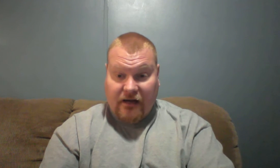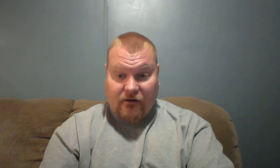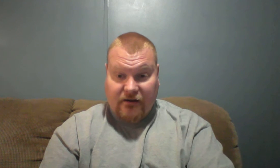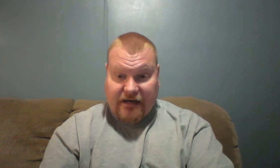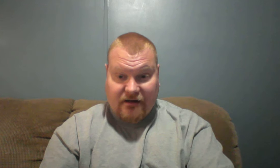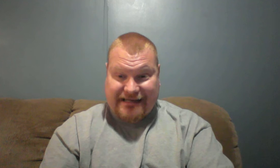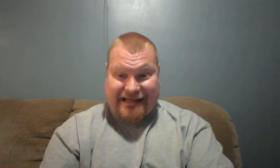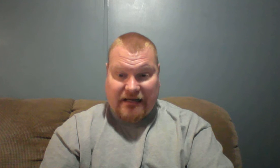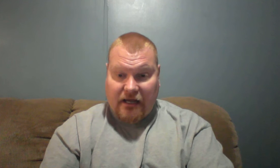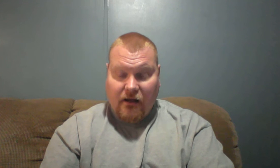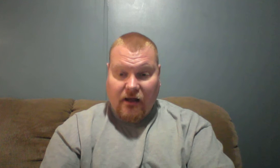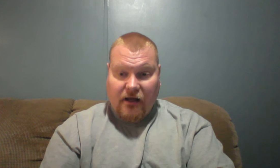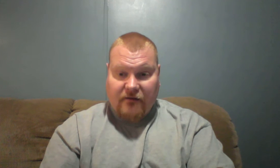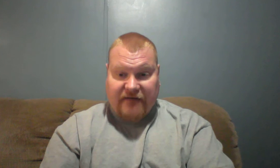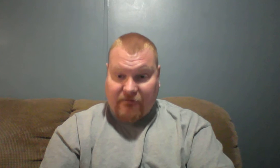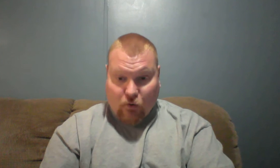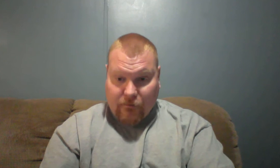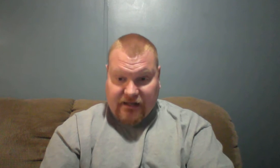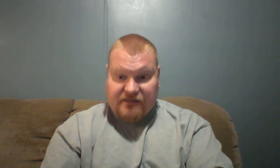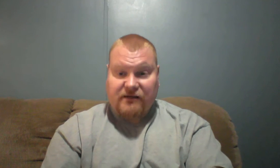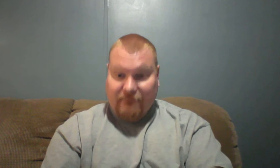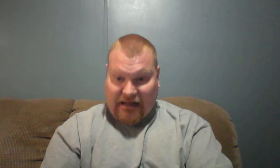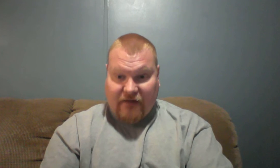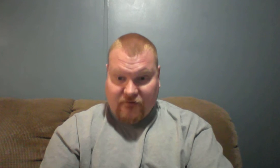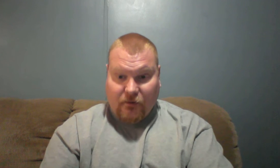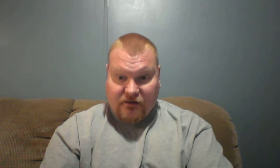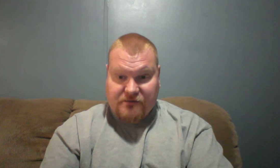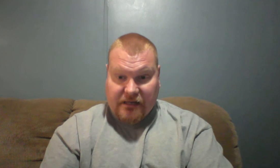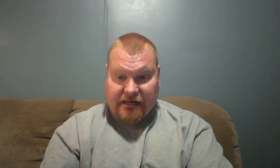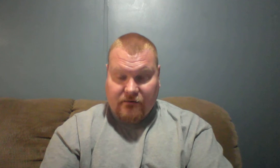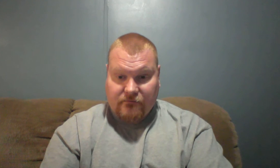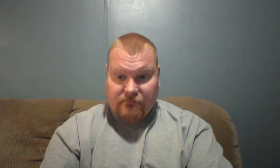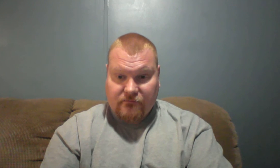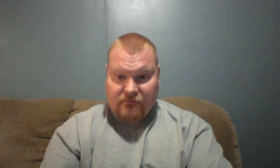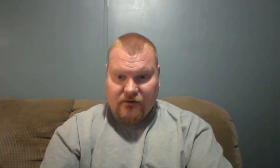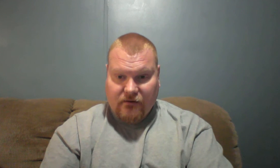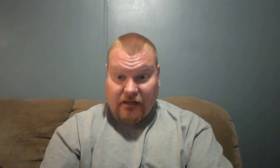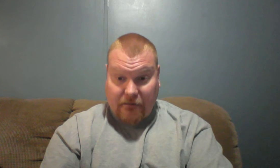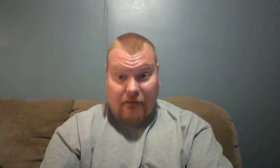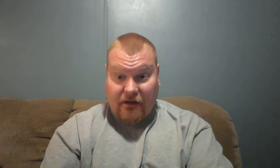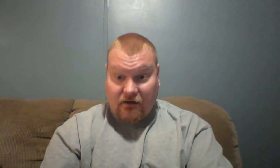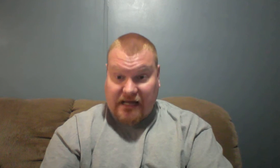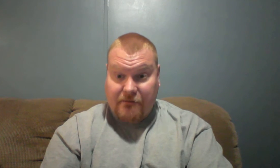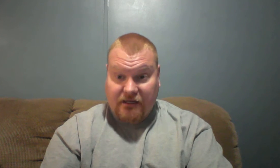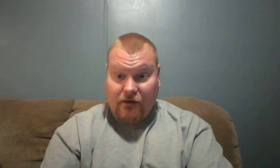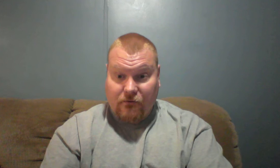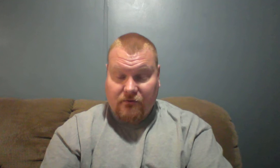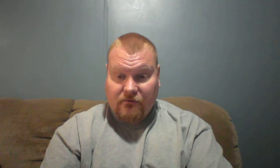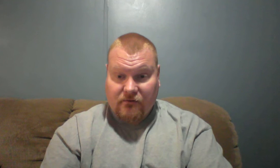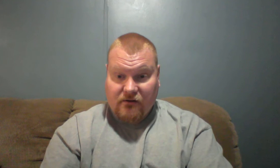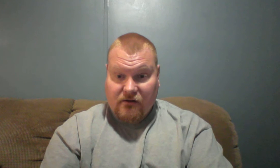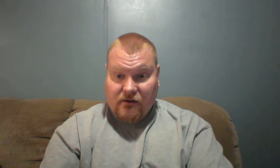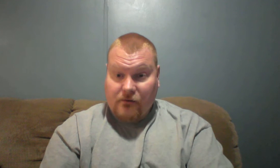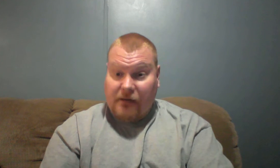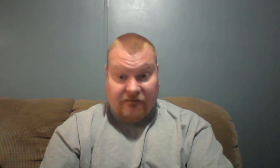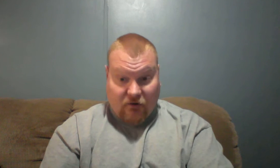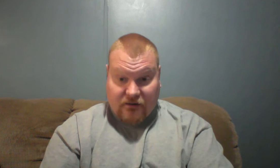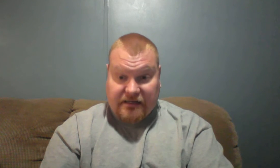I are not guaranteed five more minutes of life upon this planet. It might be our time to go. Might have a heart attack.